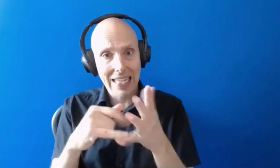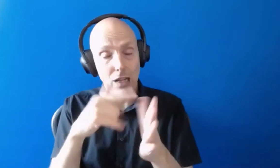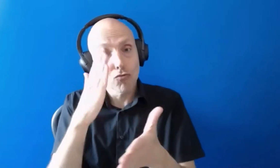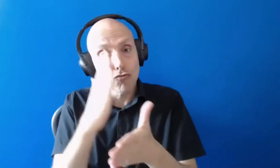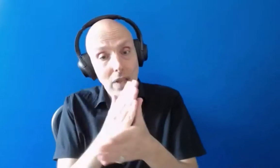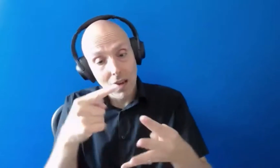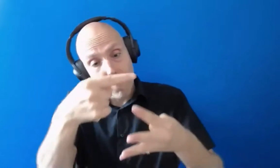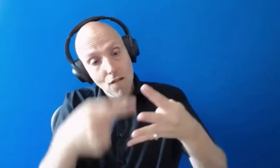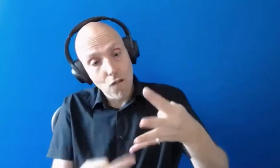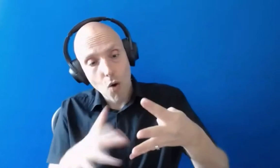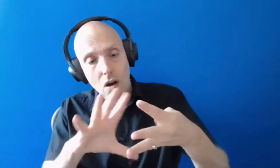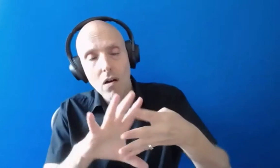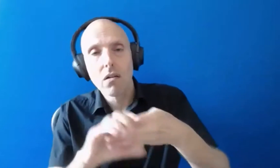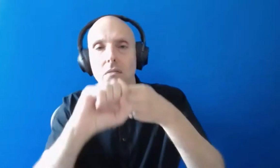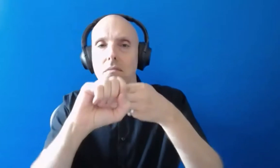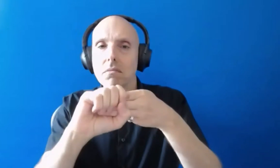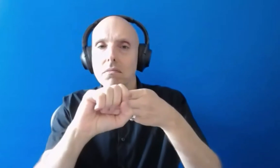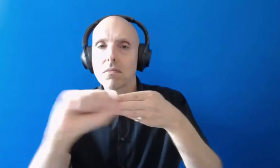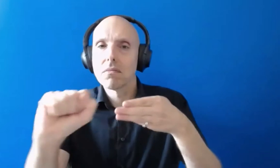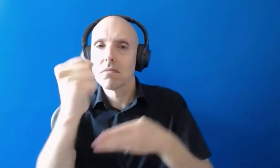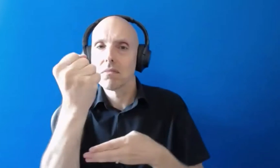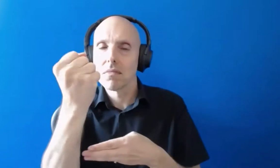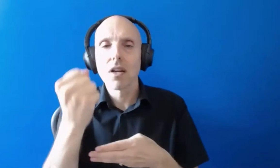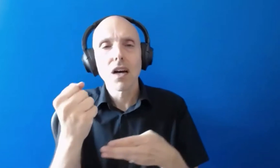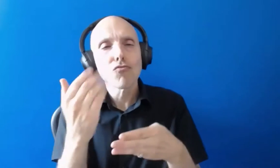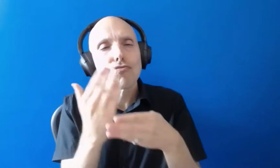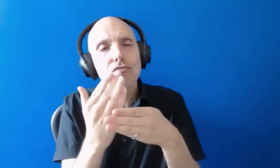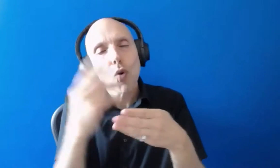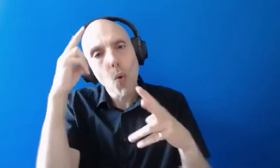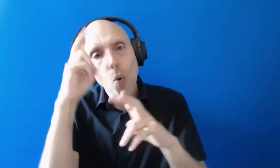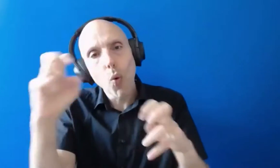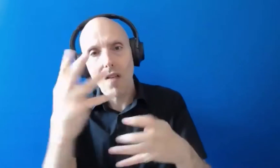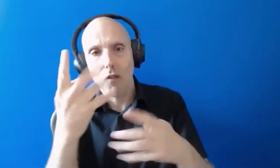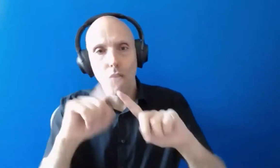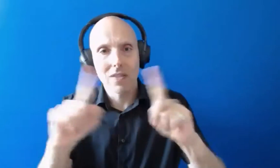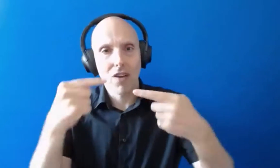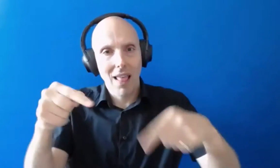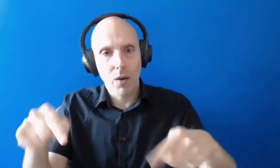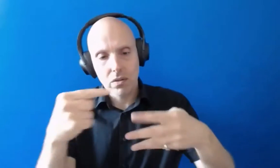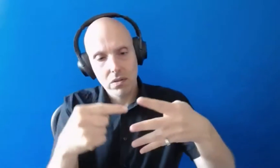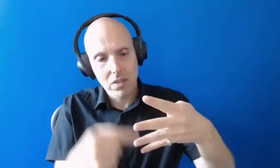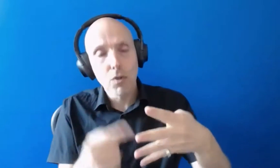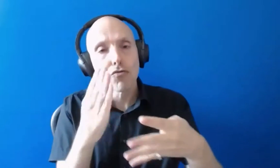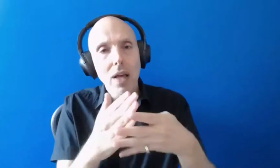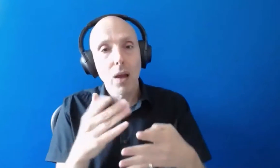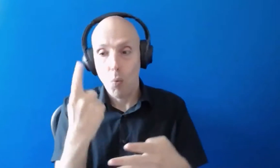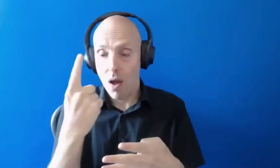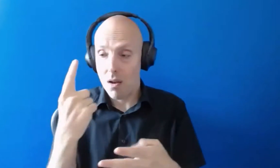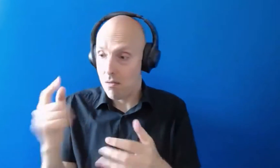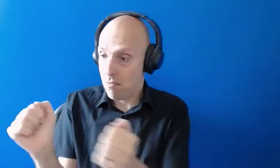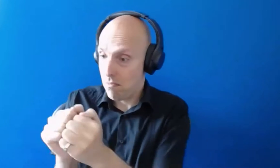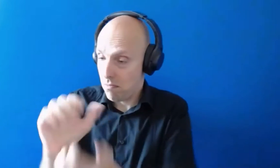and then we just talk about the the four different allowances but you can apply for all of them and get a package which encompasses all four